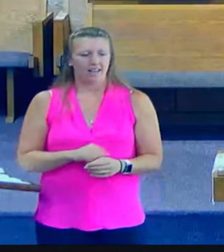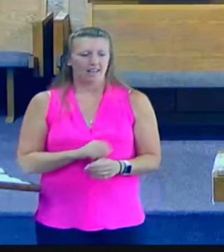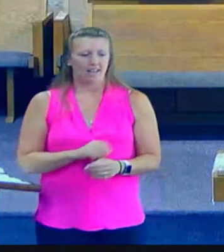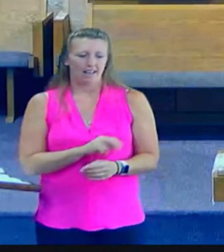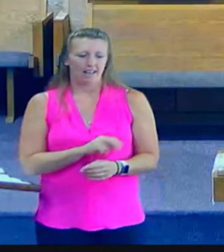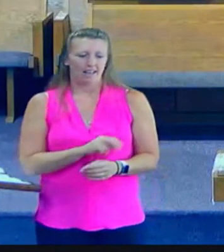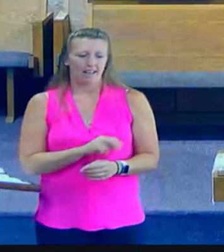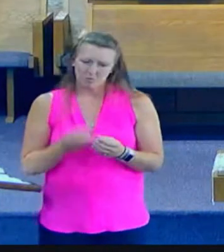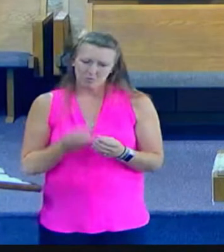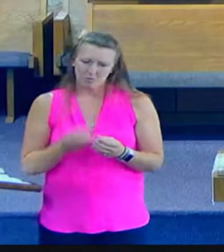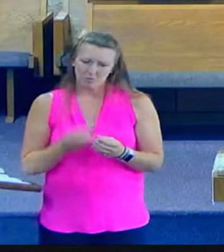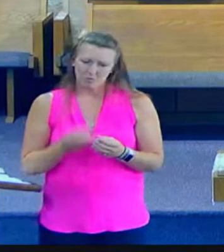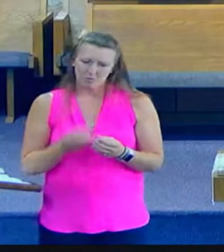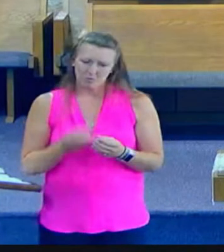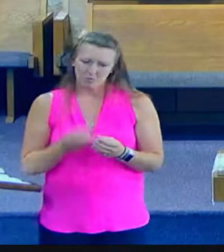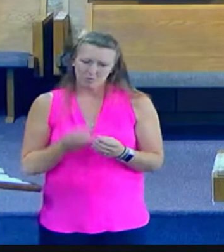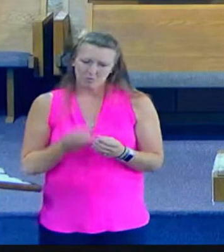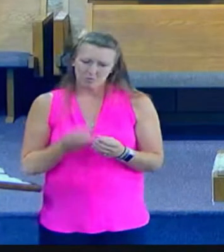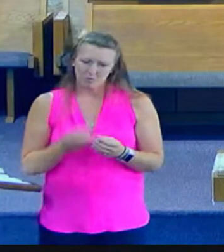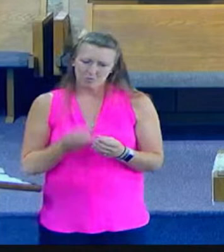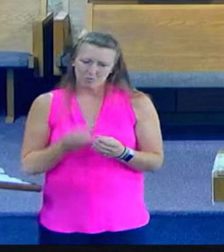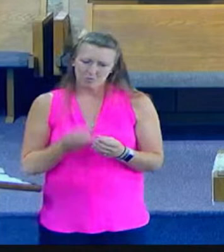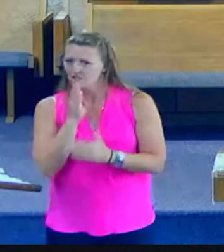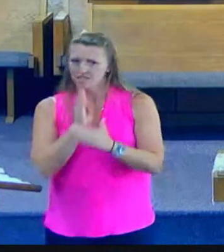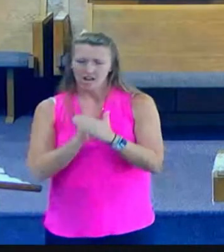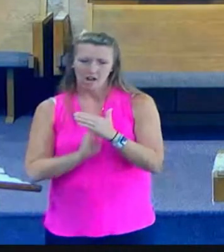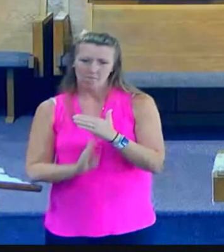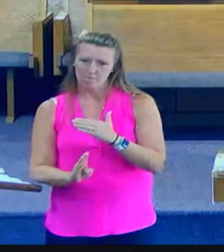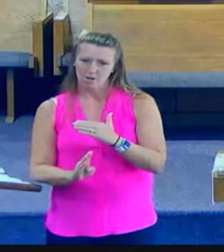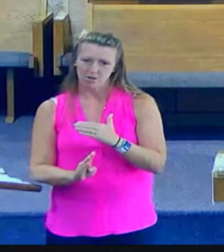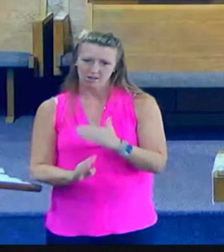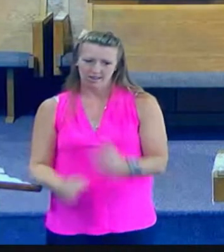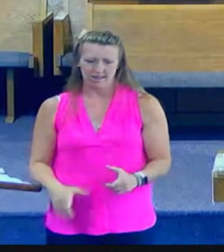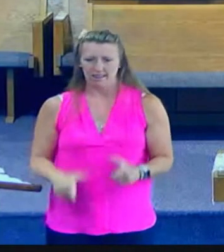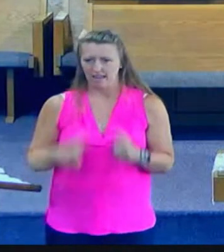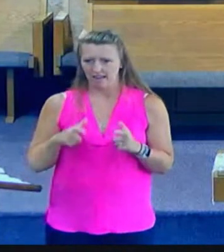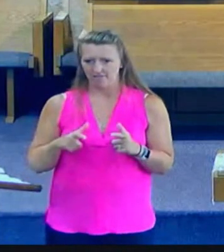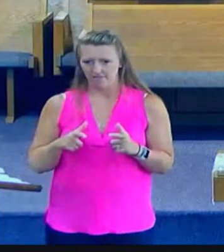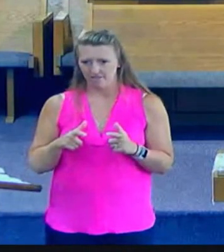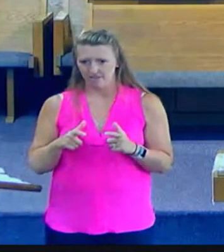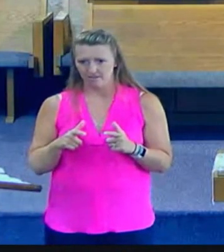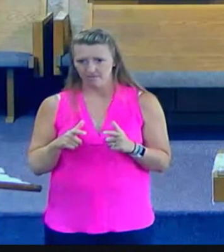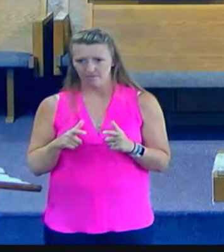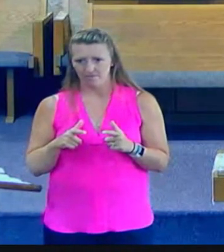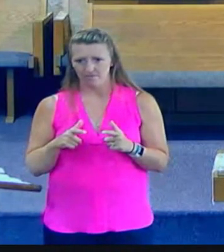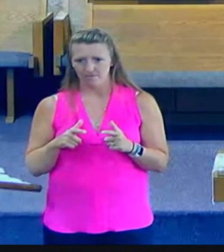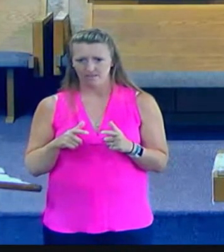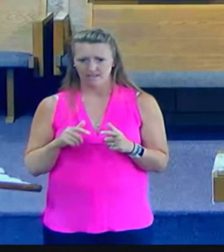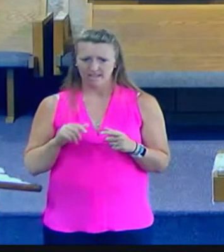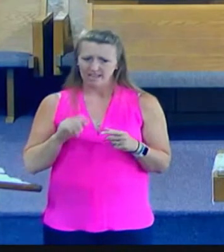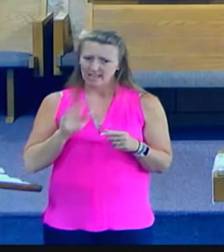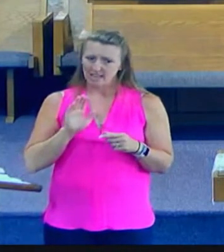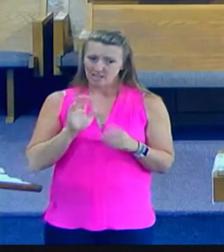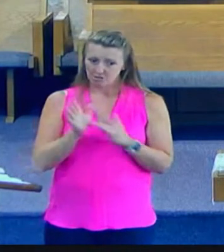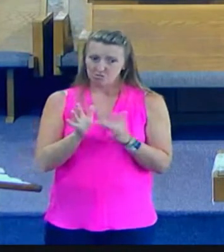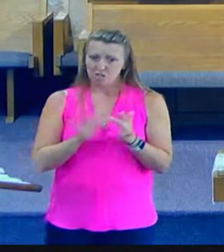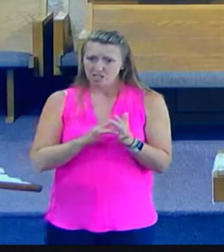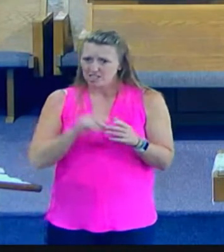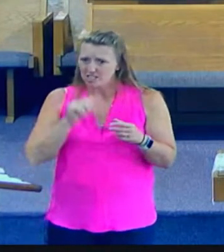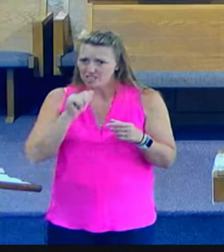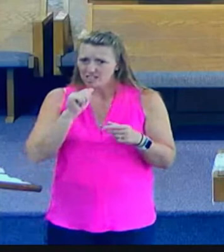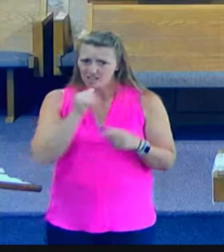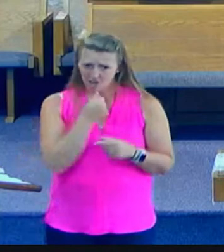Lazarus. It tells us that he was groaning in the spirit and weeping,